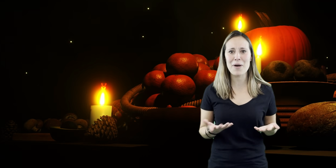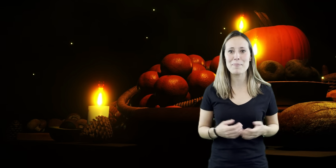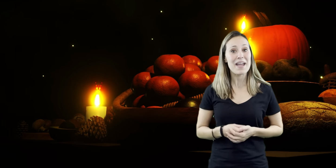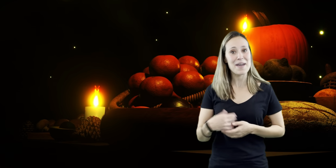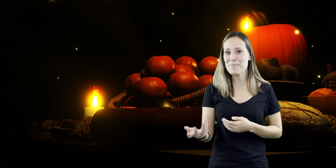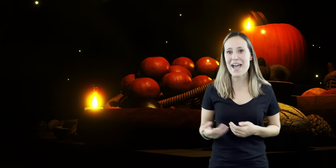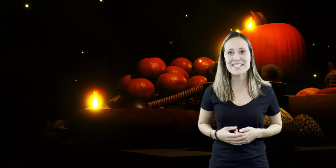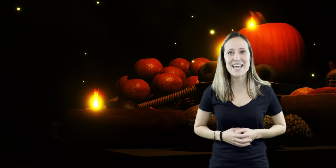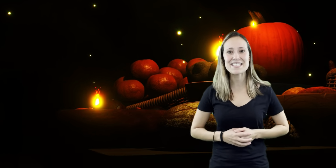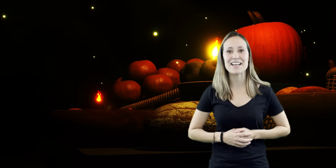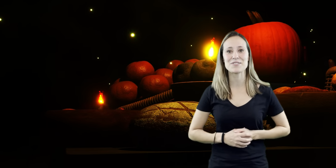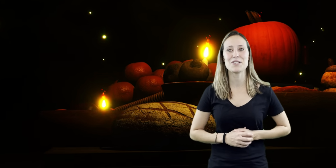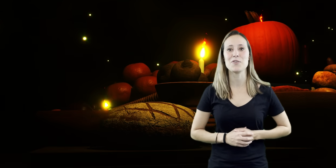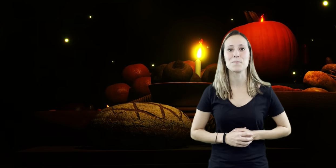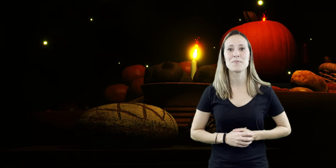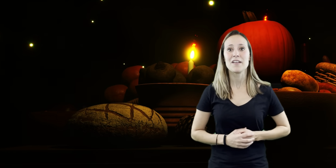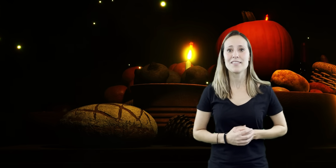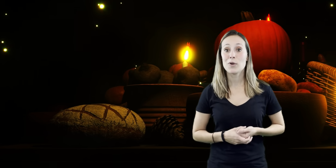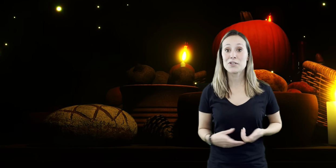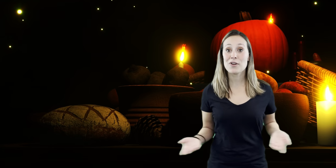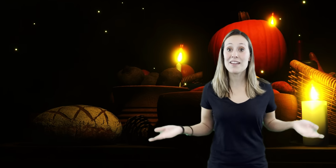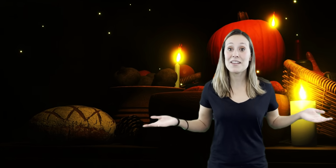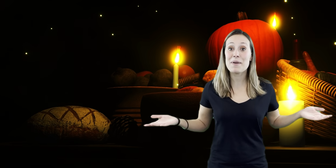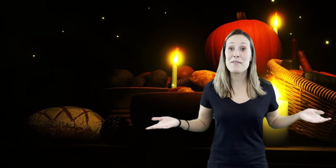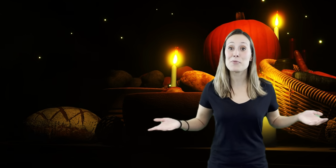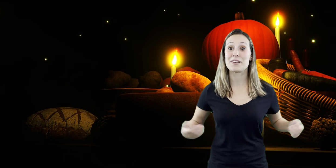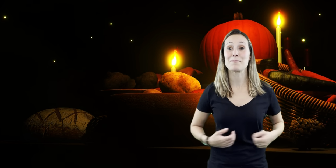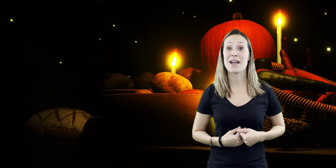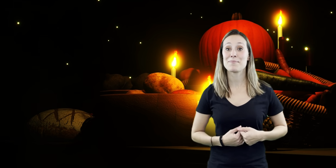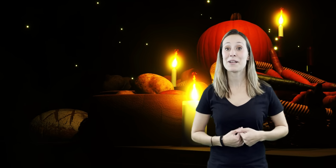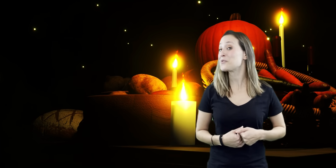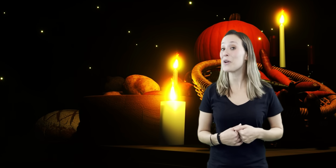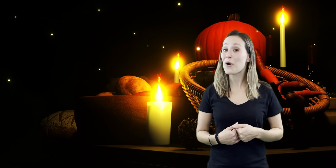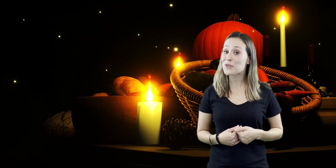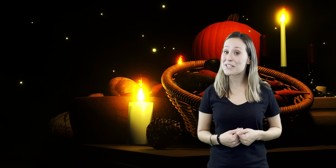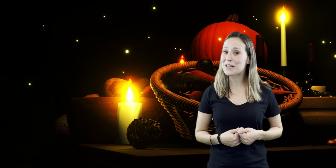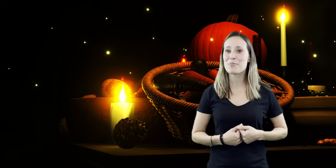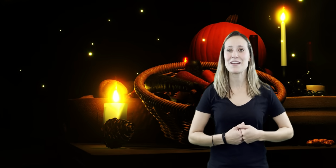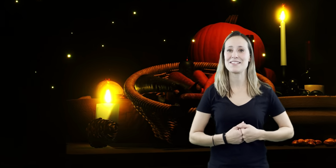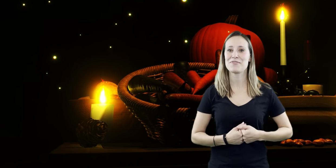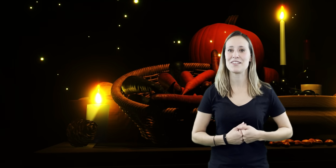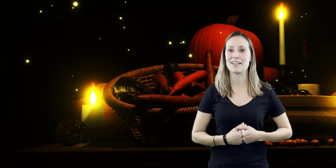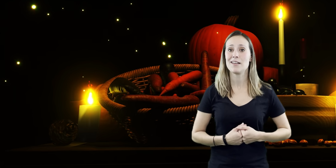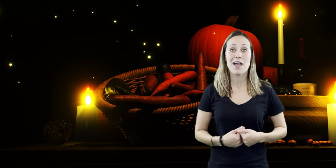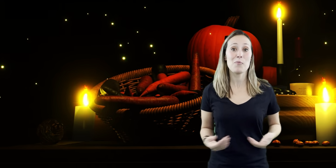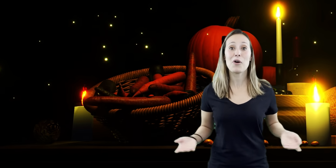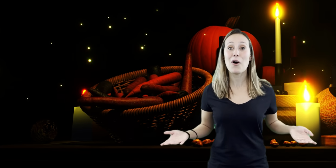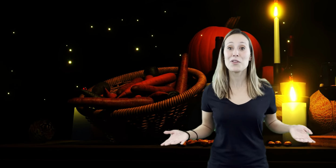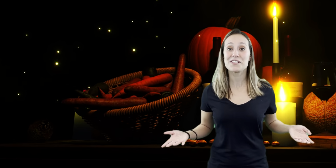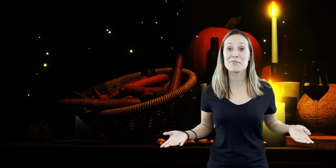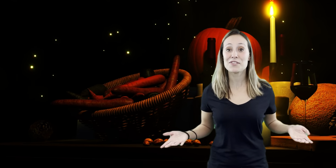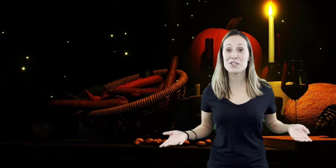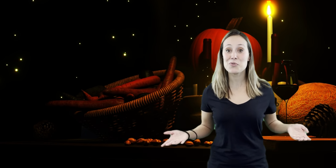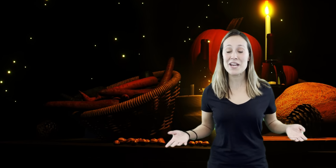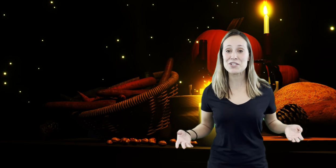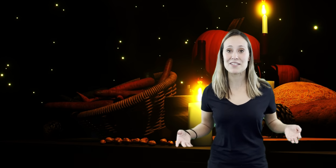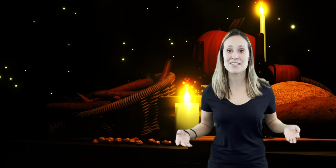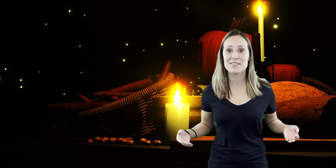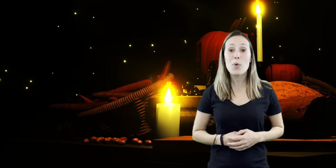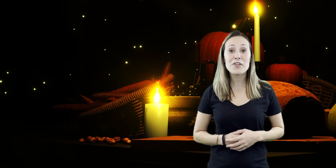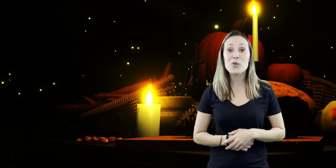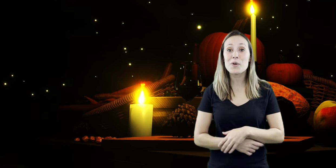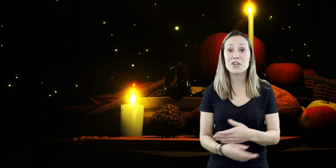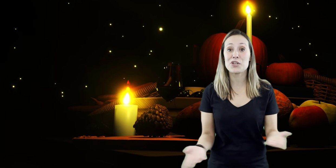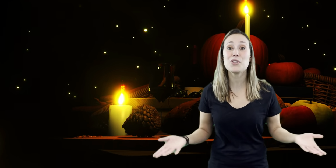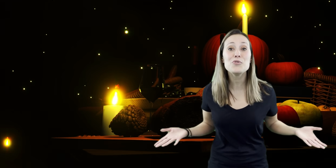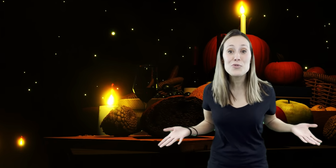when you grow up and pass that down too. We can try and keep everyone in mind because we all celebrate differently and we're all in different situations.